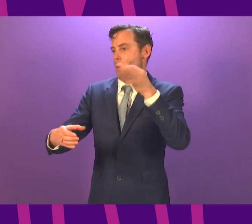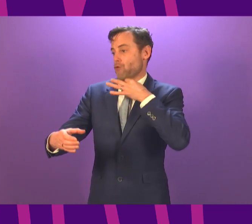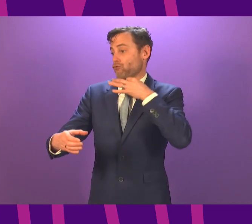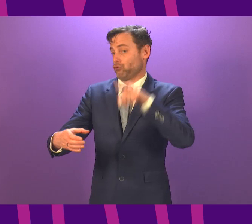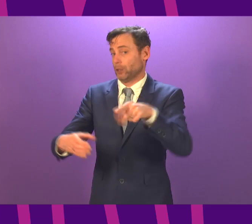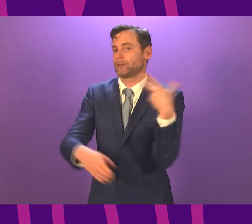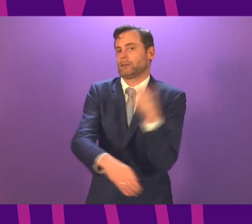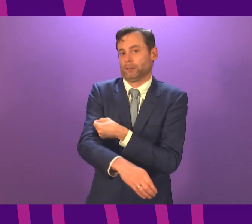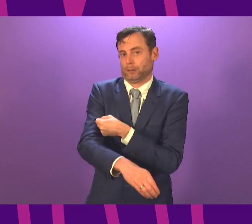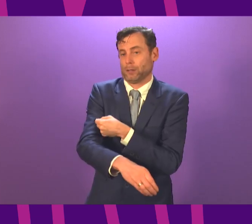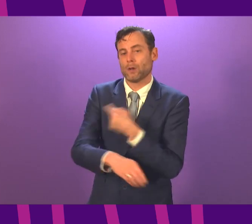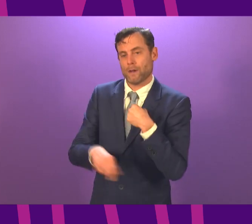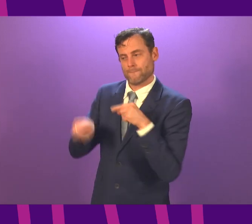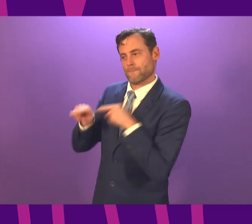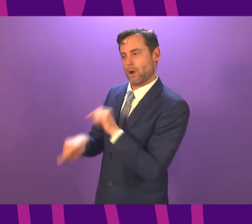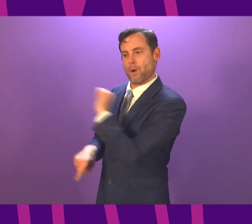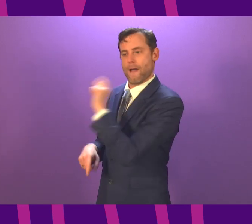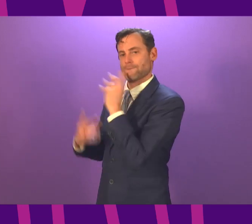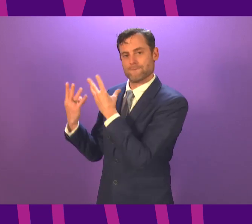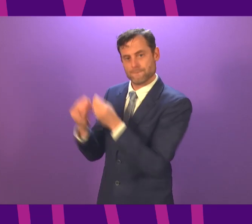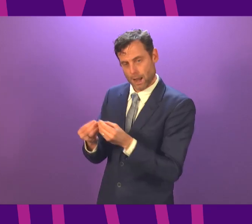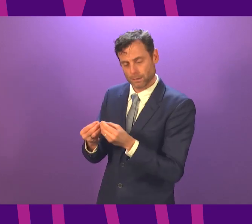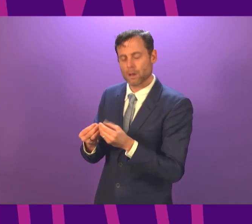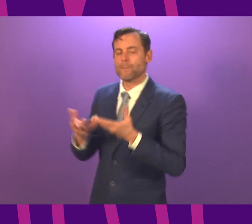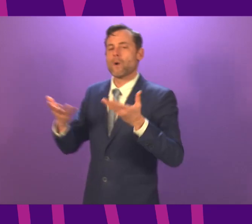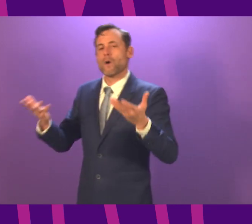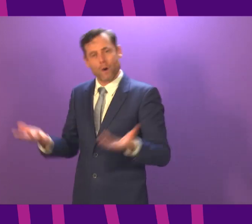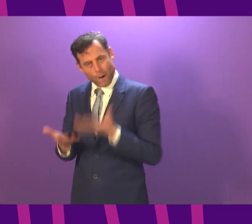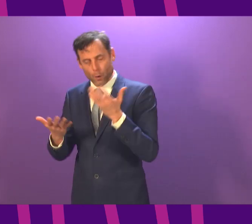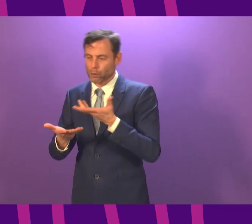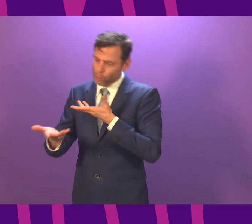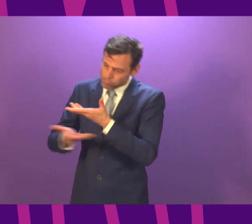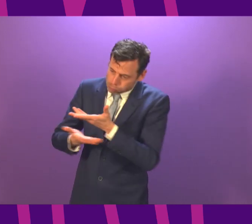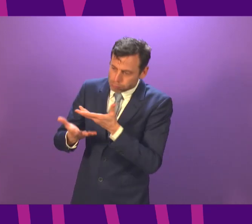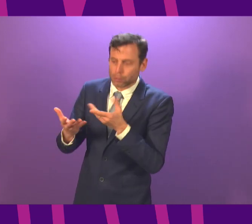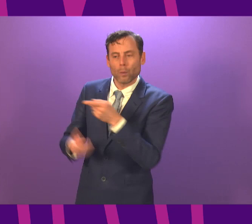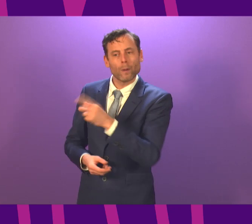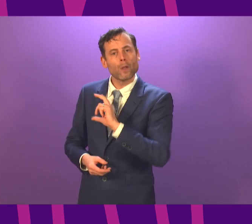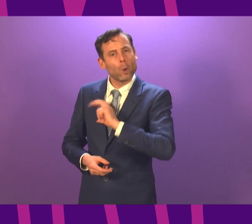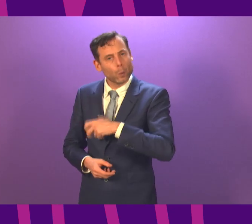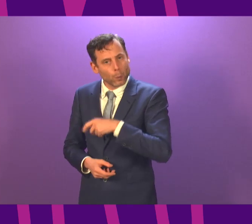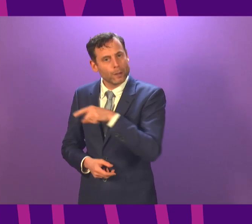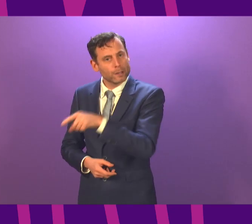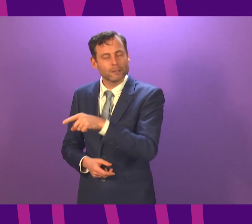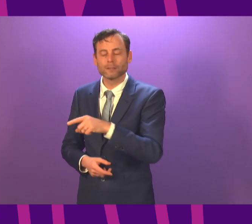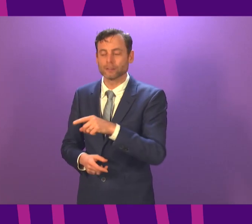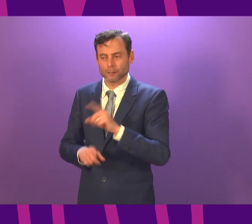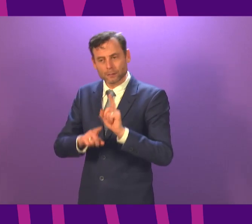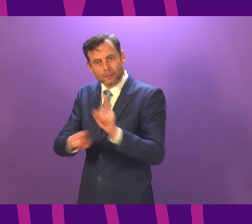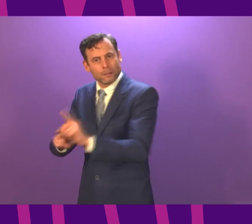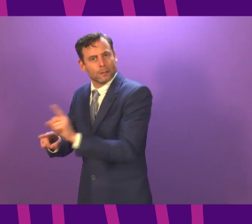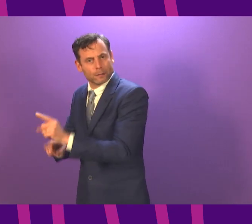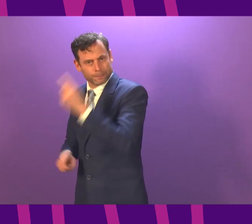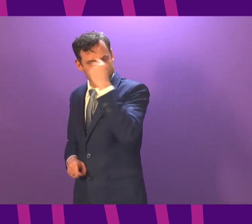without advisors and with teaching unions and local authorities how we can accelerate that whole process, because we understand the central